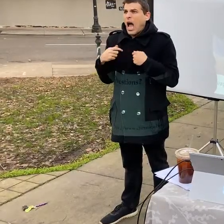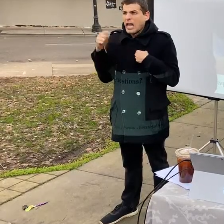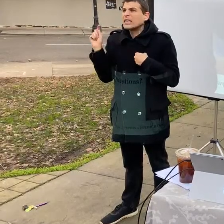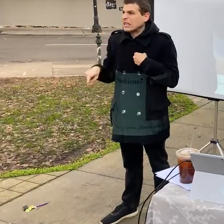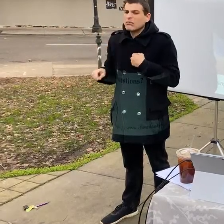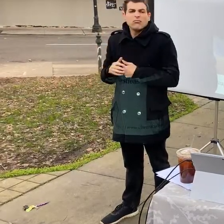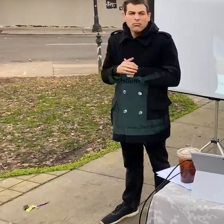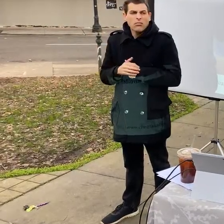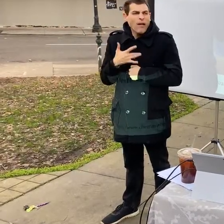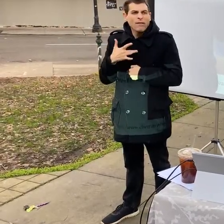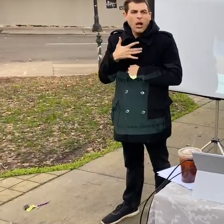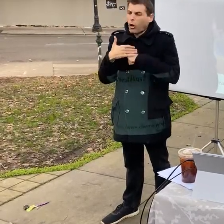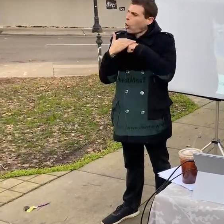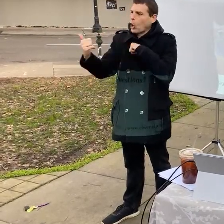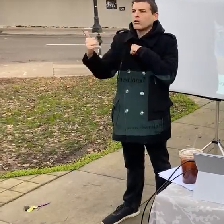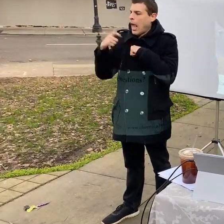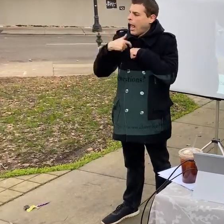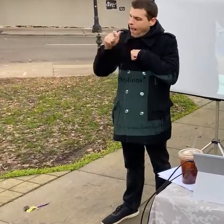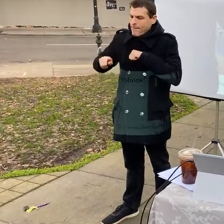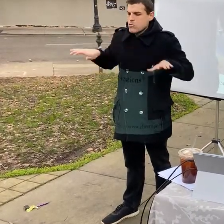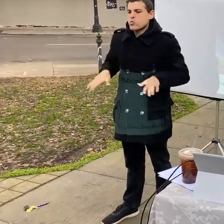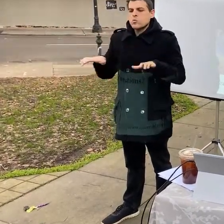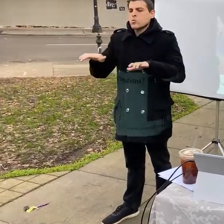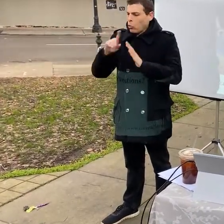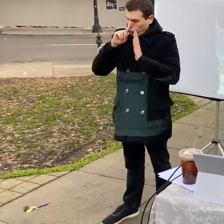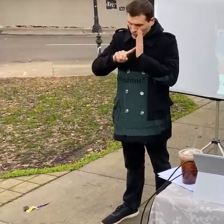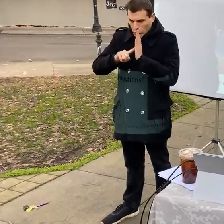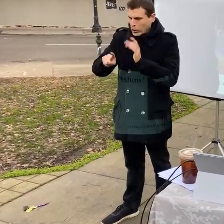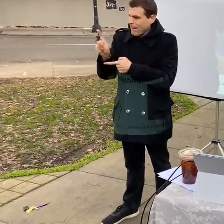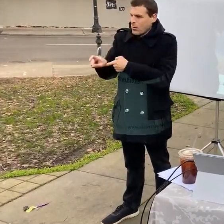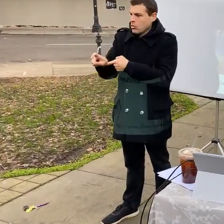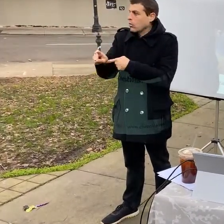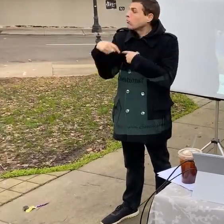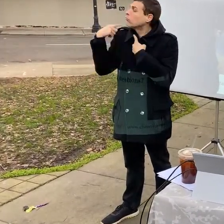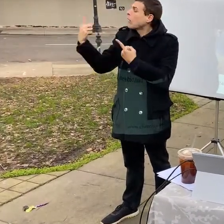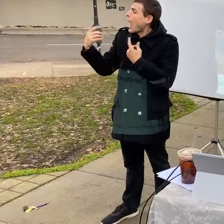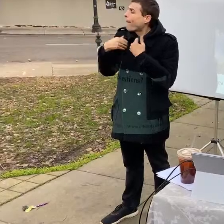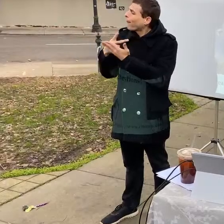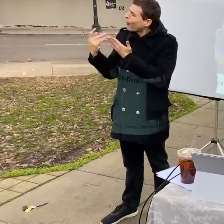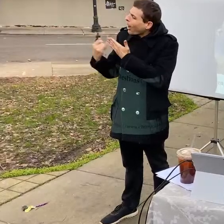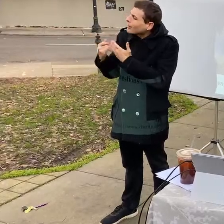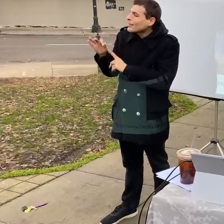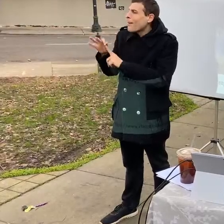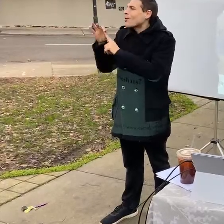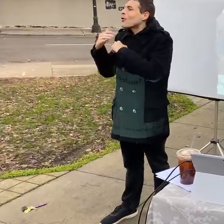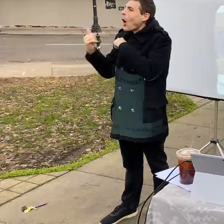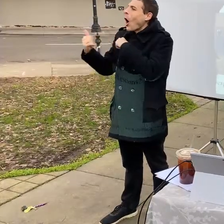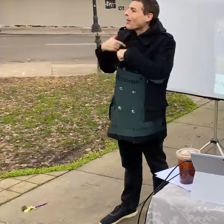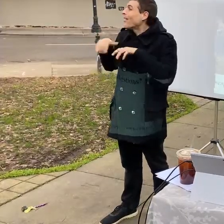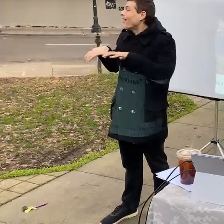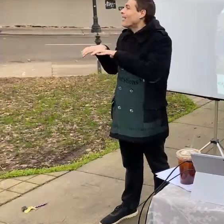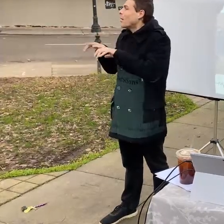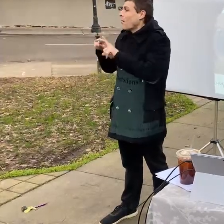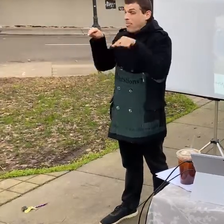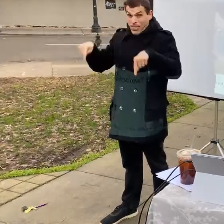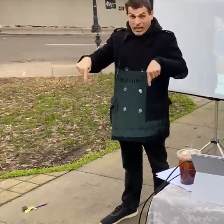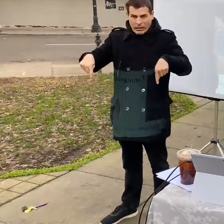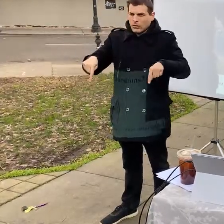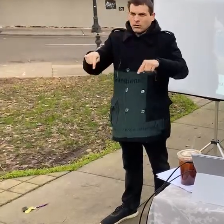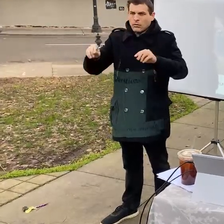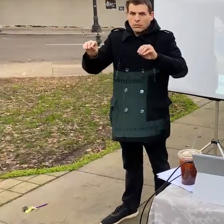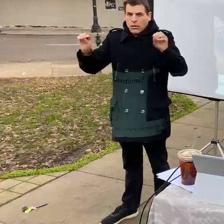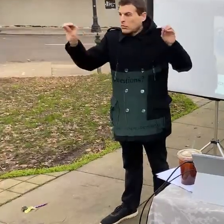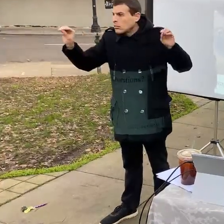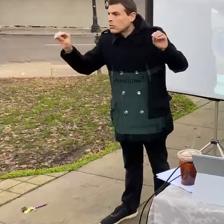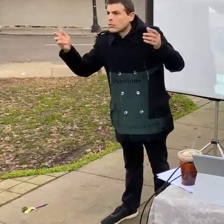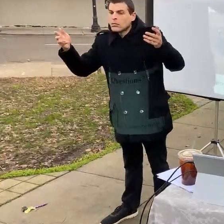this research that i ever had to do any other research in my entire life because i saw that nobody was doing this work and the